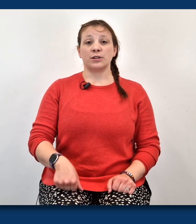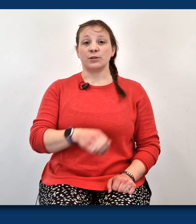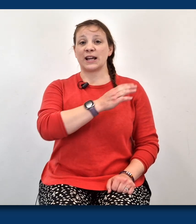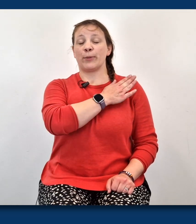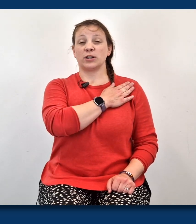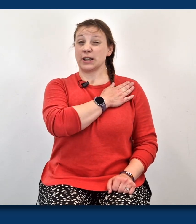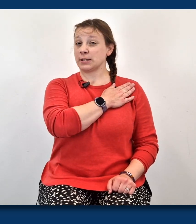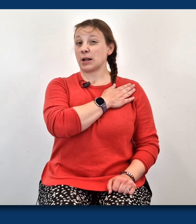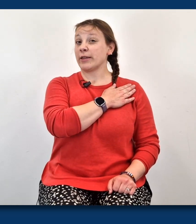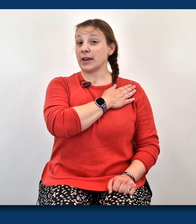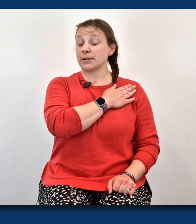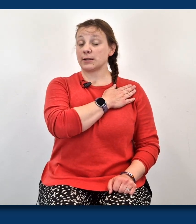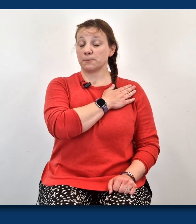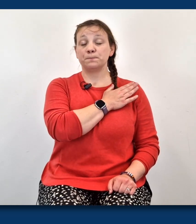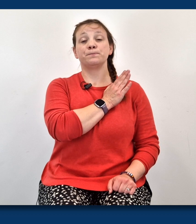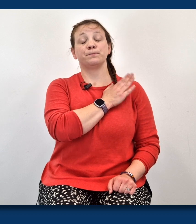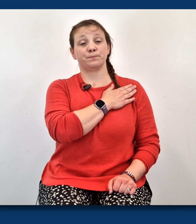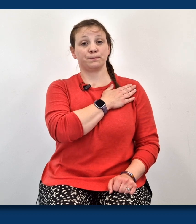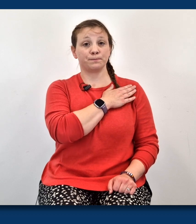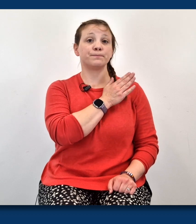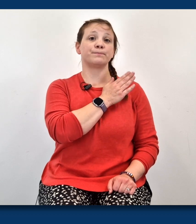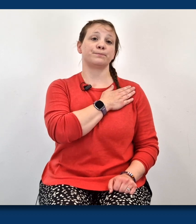We're going to tap our chest like this.